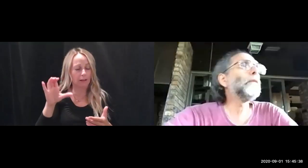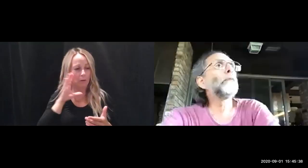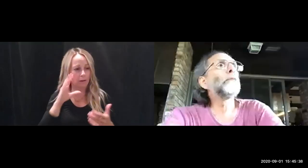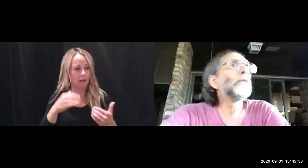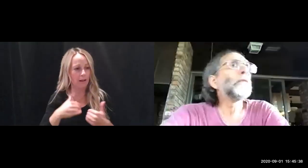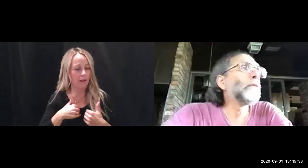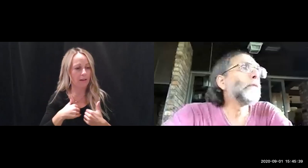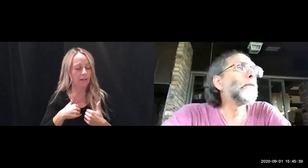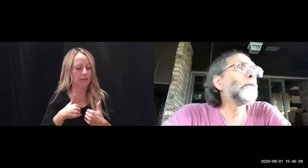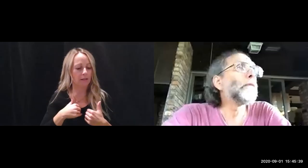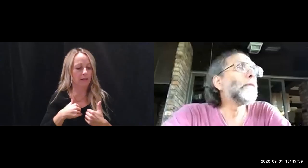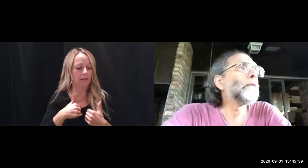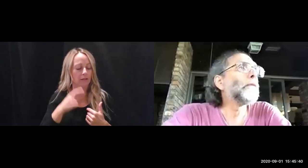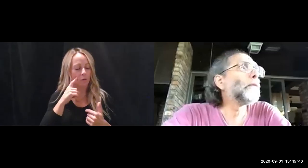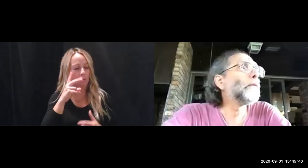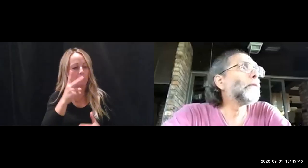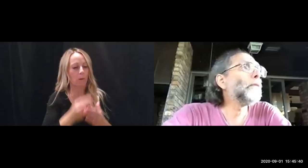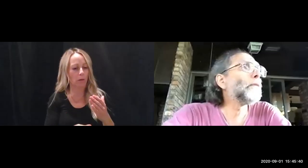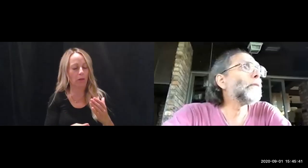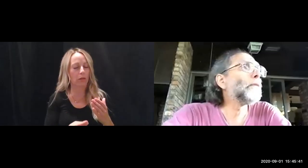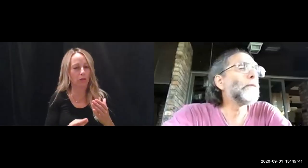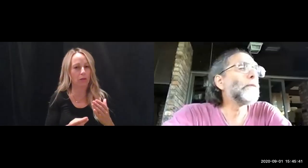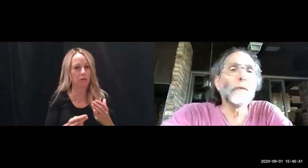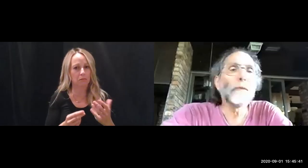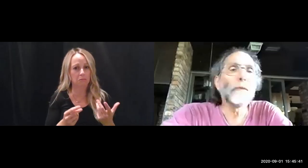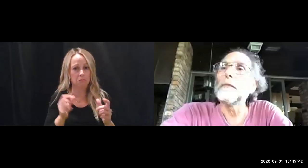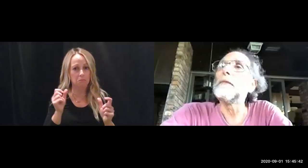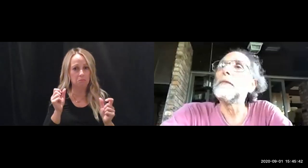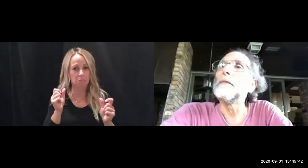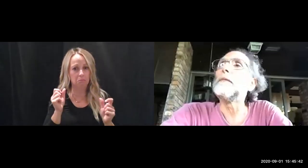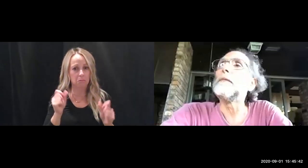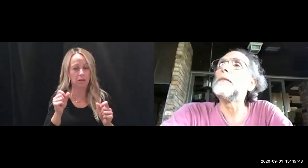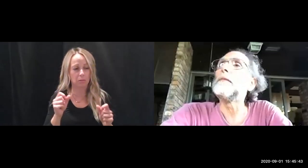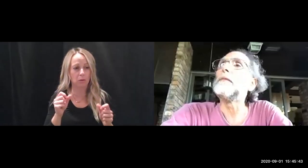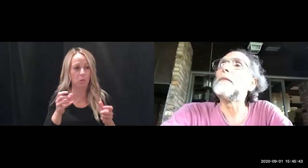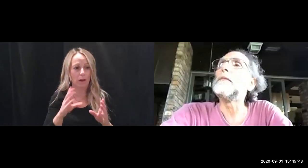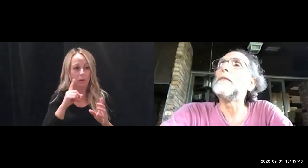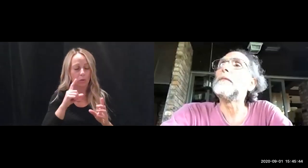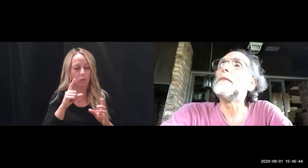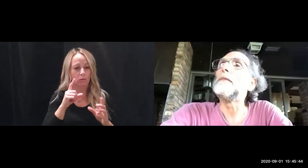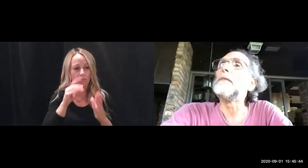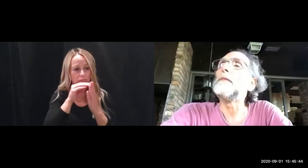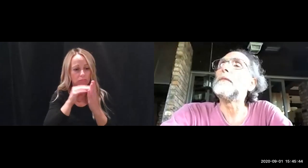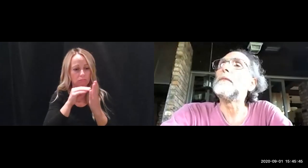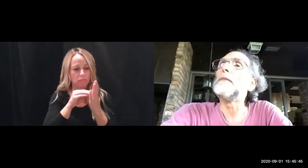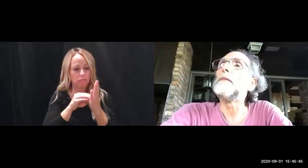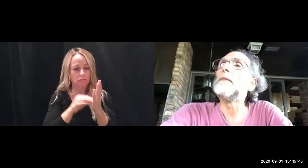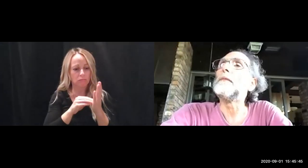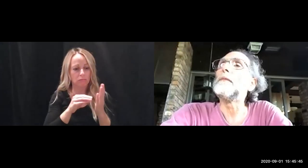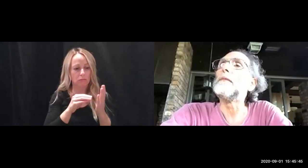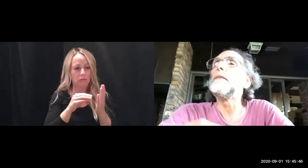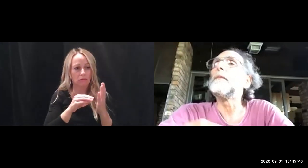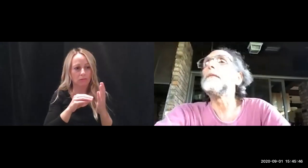um, for both, is there a way that the tracking of deaths over the same period of, um, and a 14-day average could be